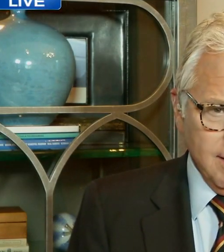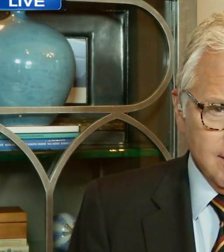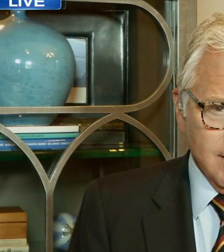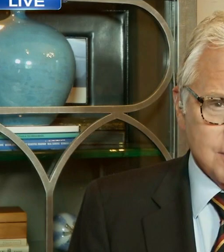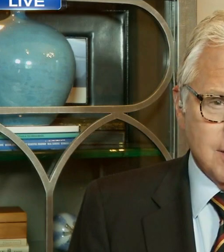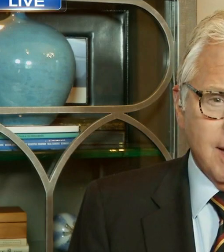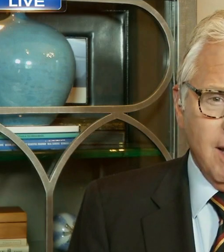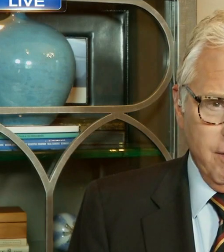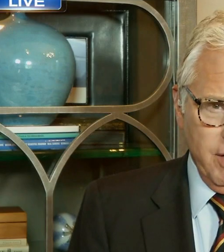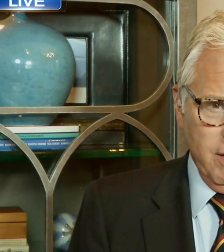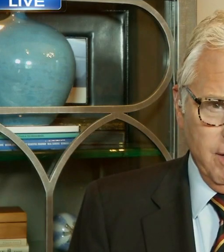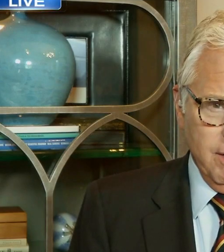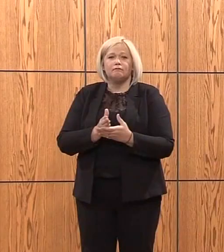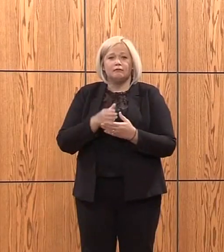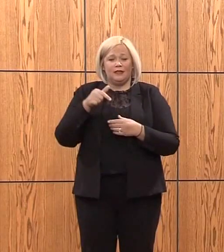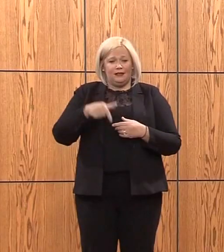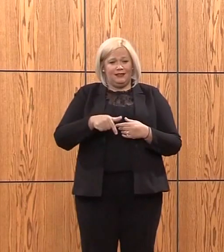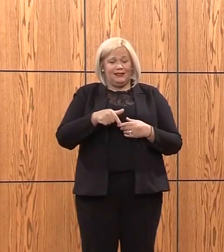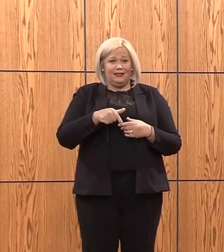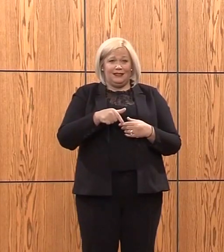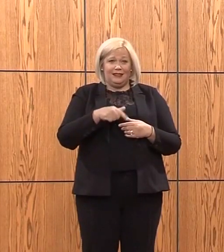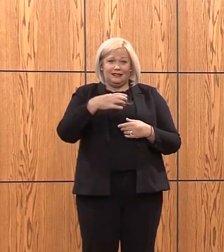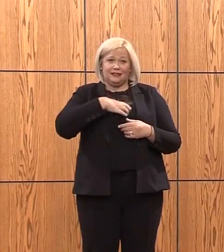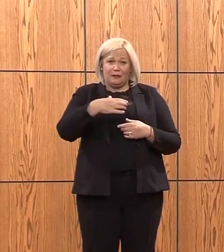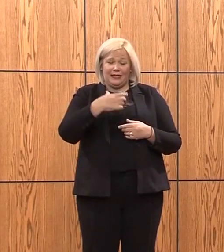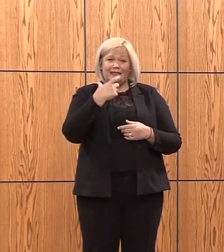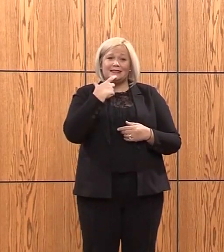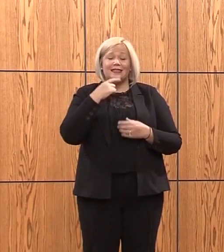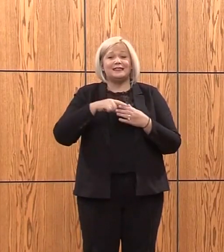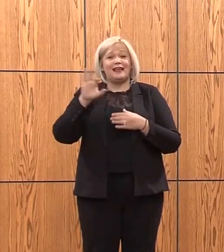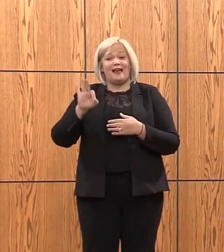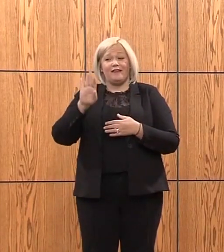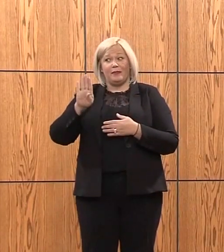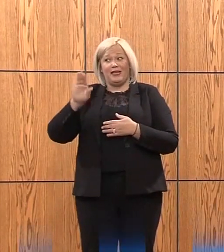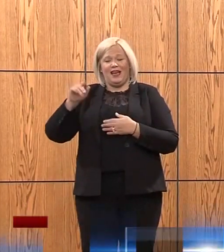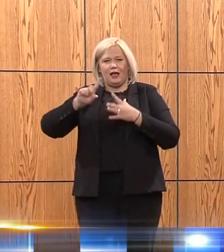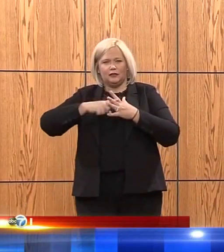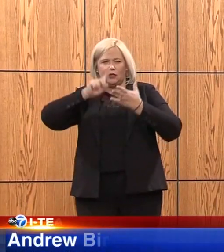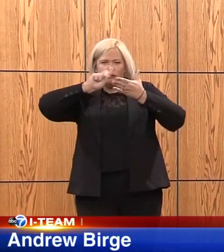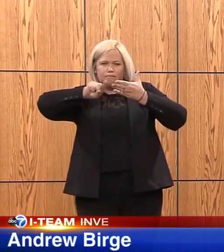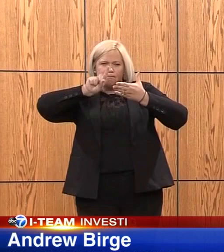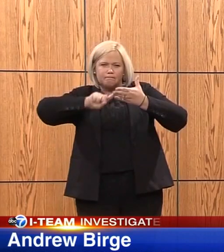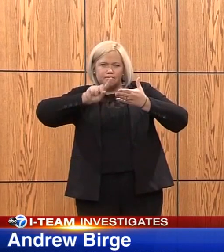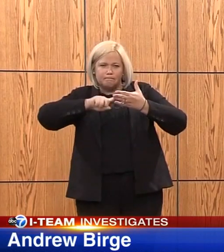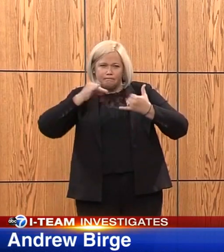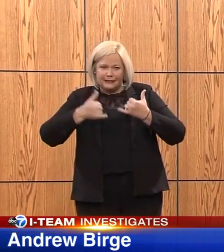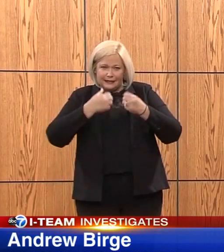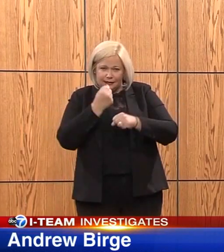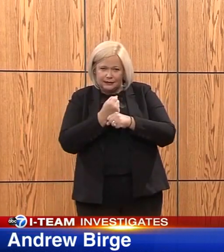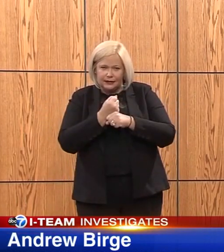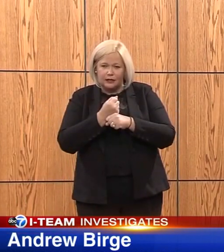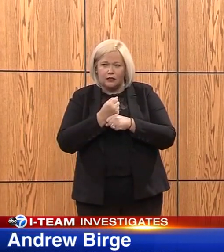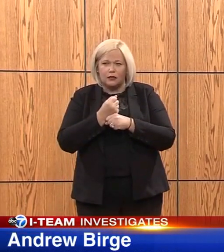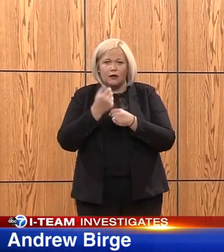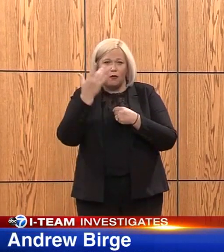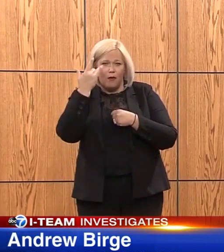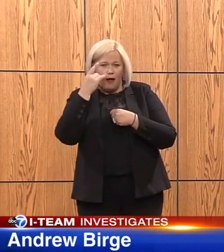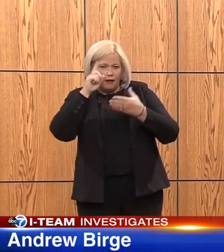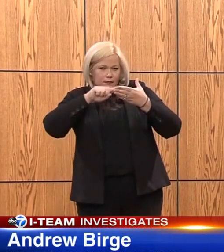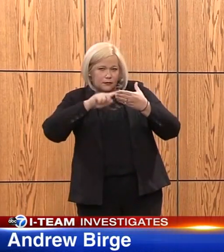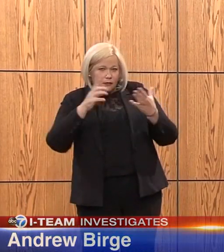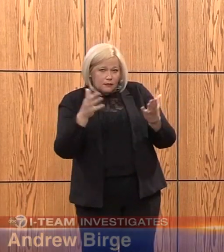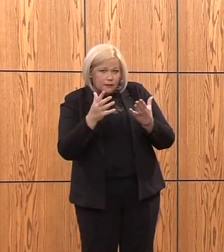taking a sitting governor. The FBI began an investigation earlier this year after becoming aware